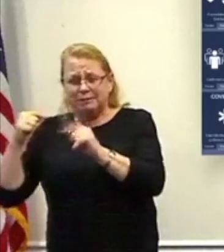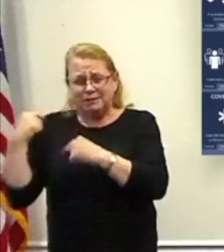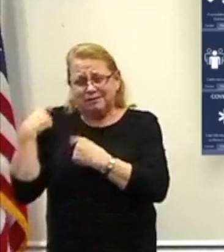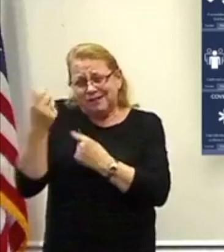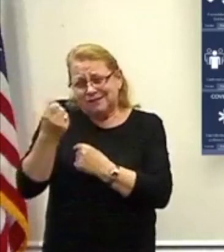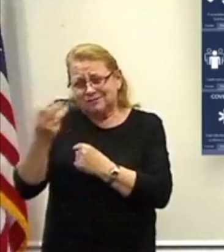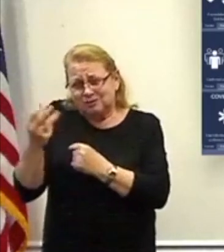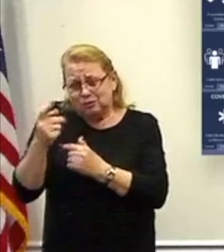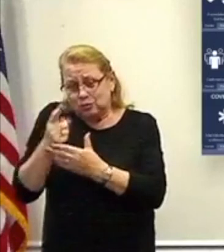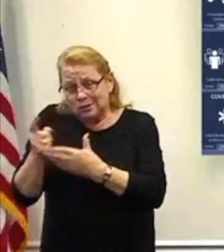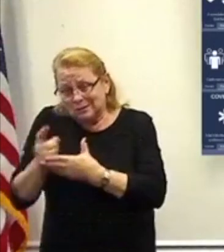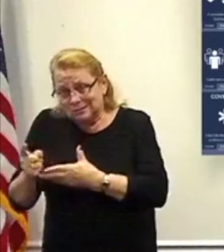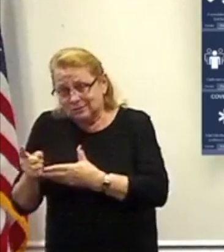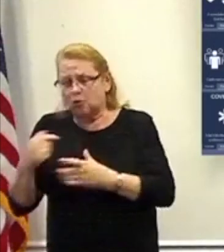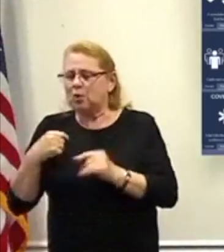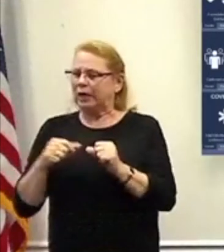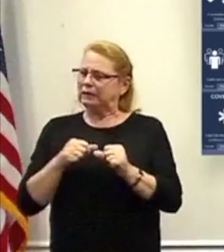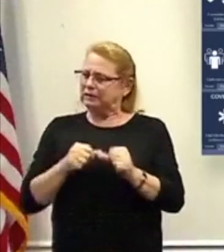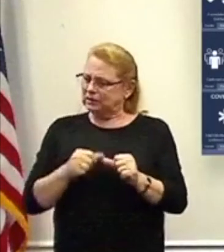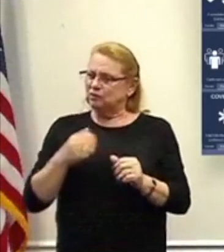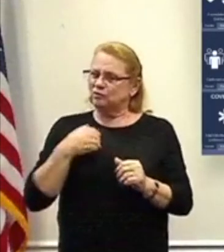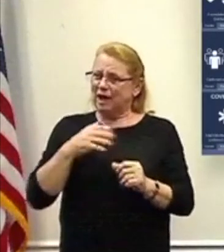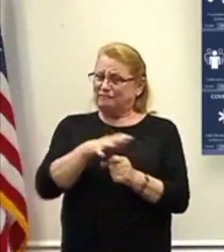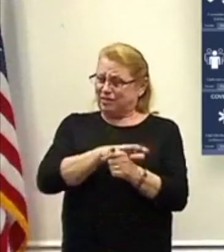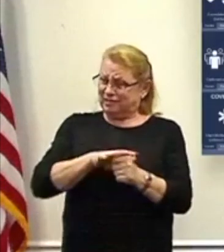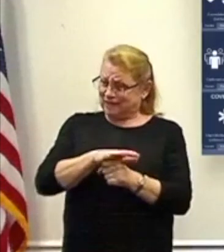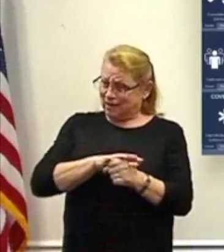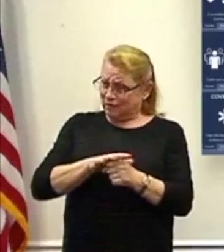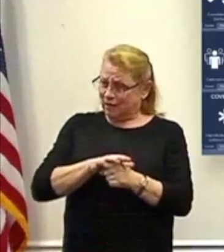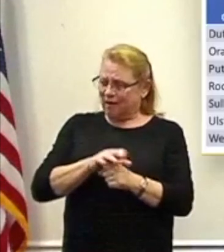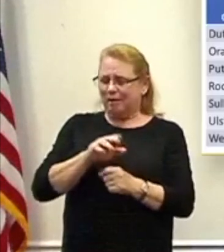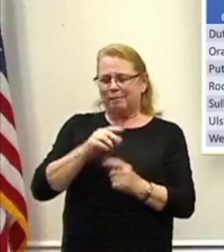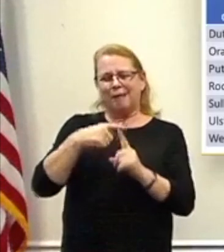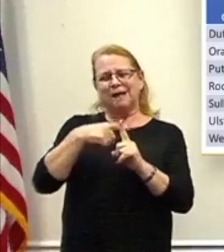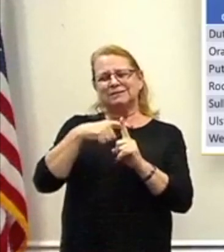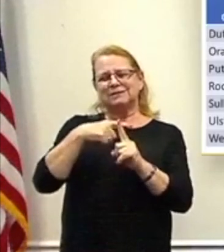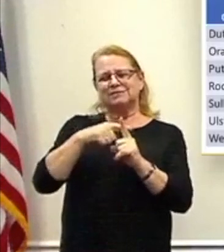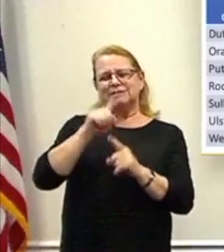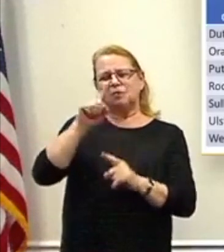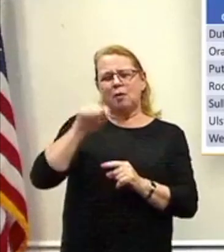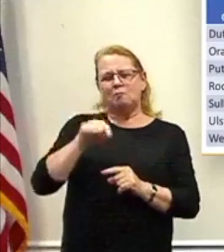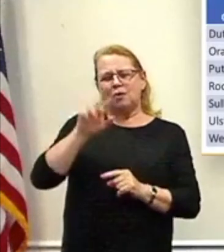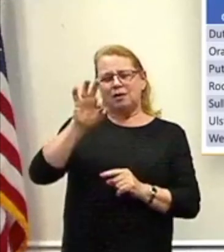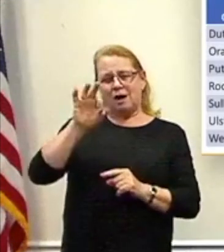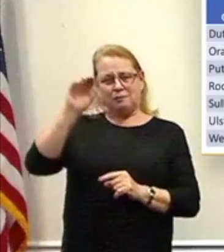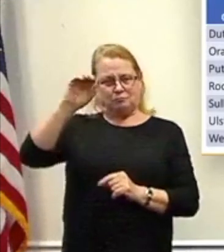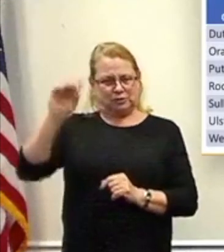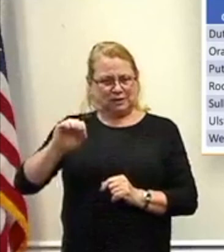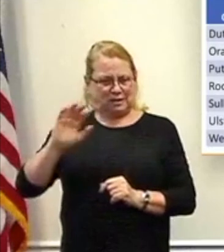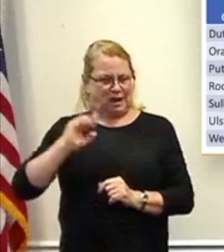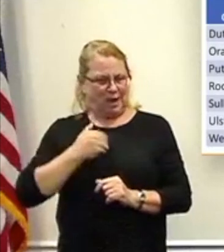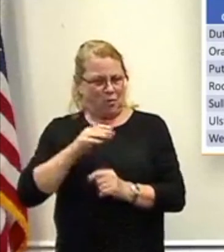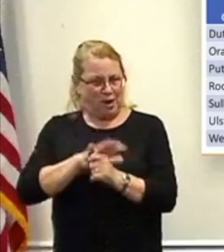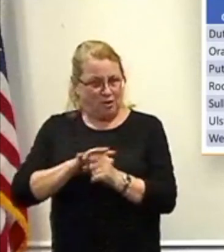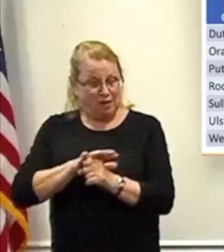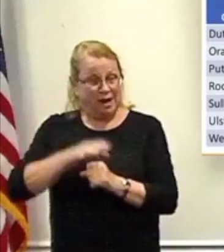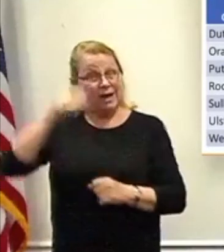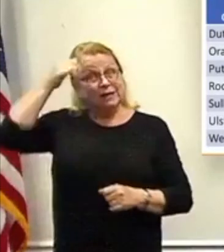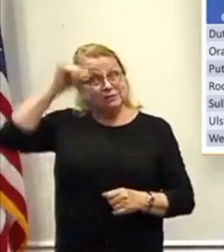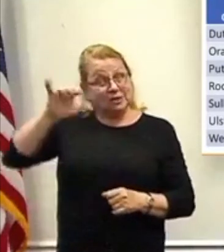in the region, a positivity rate of 1.9%. Now, Dutchess County